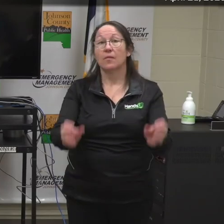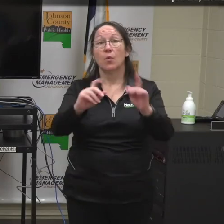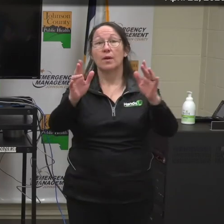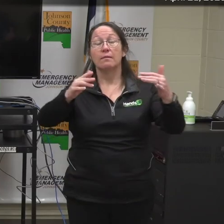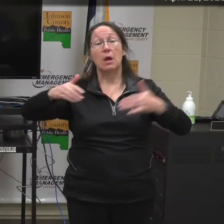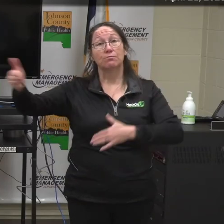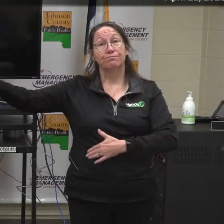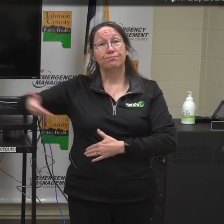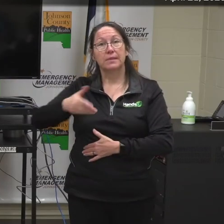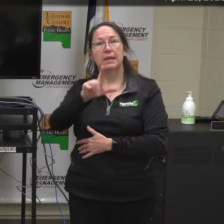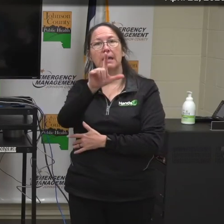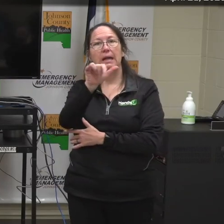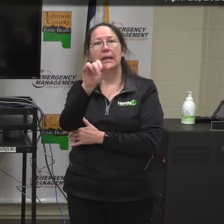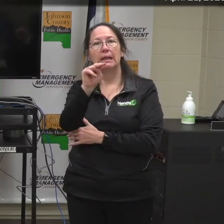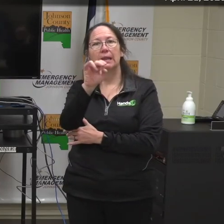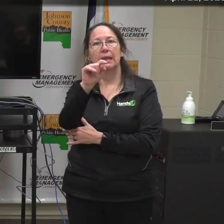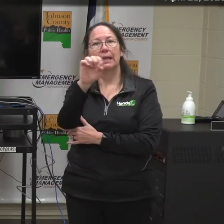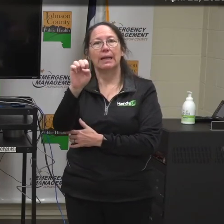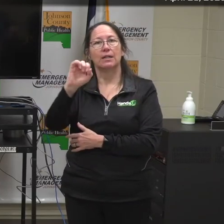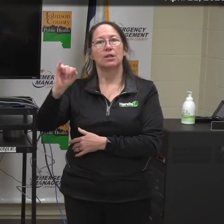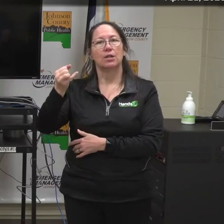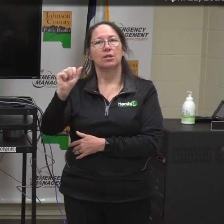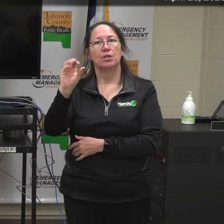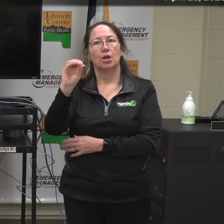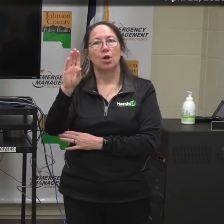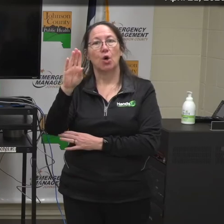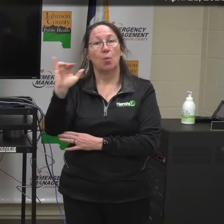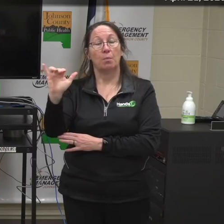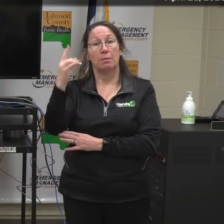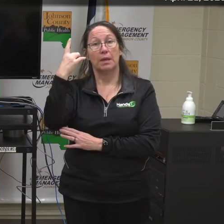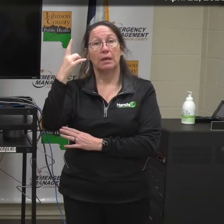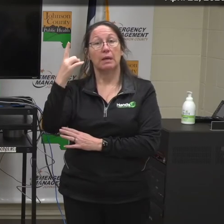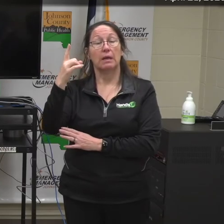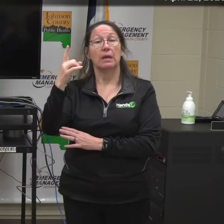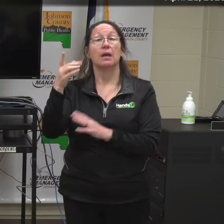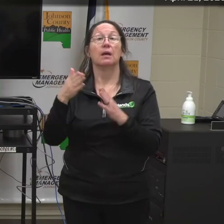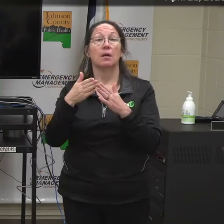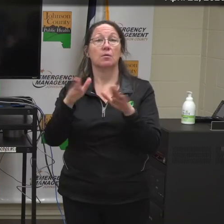All right, and now we have Lynette Jacoby's social services director for Johnson County.